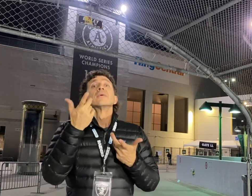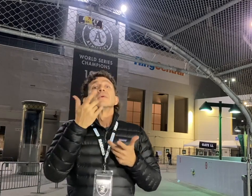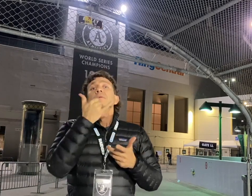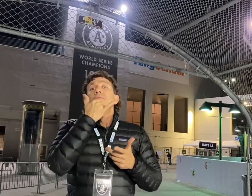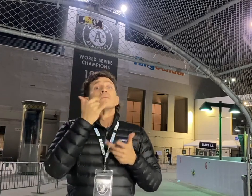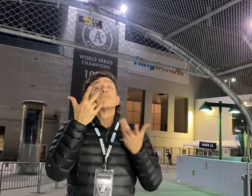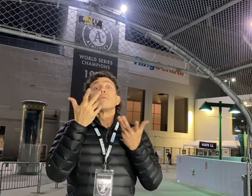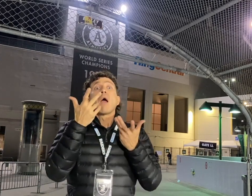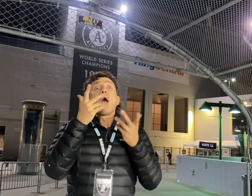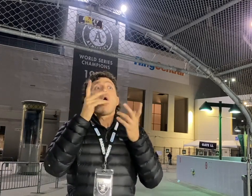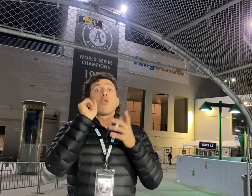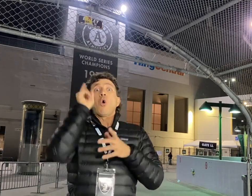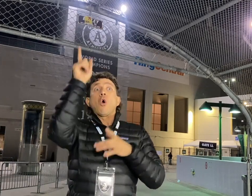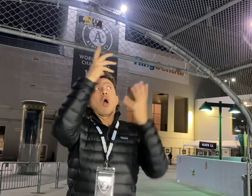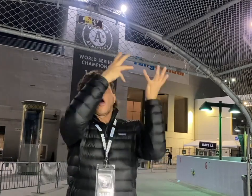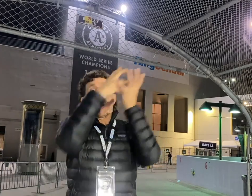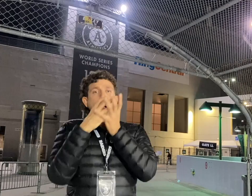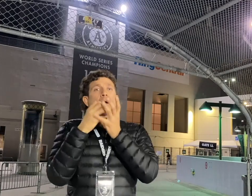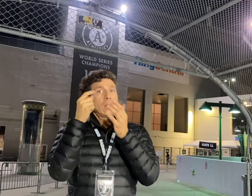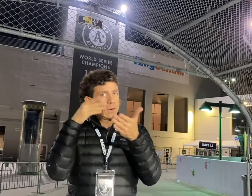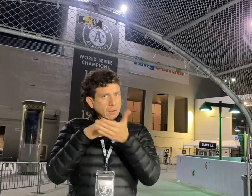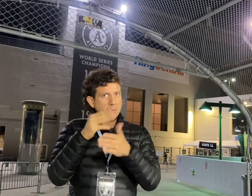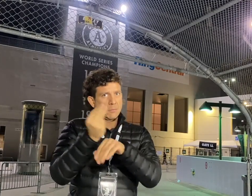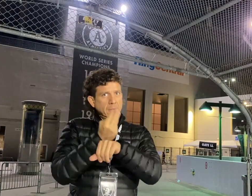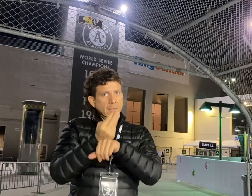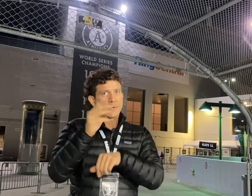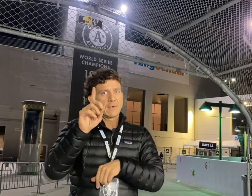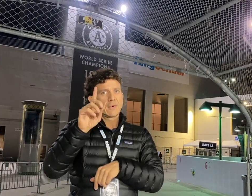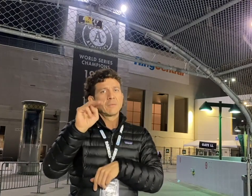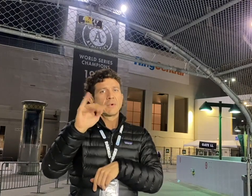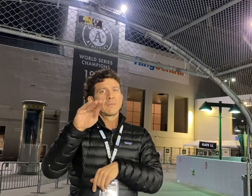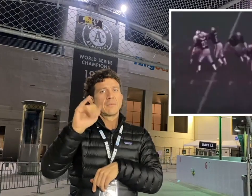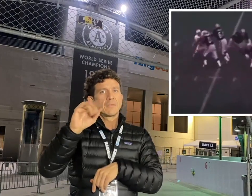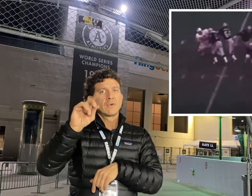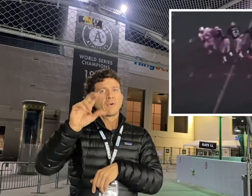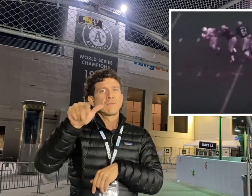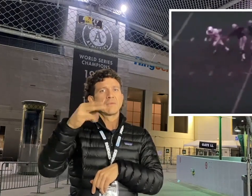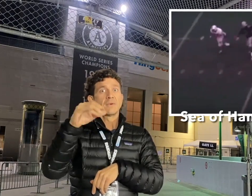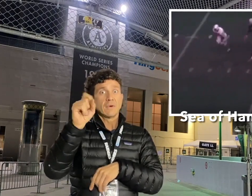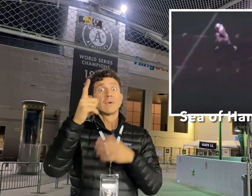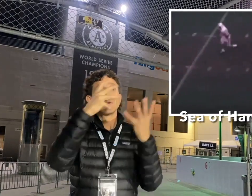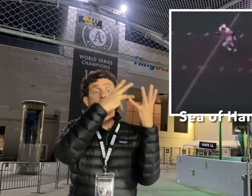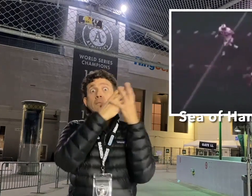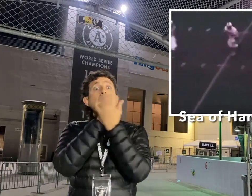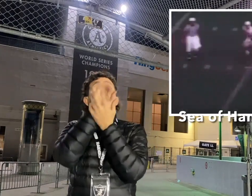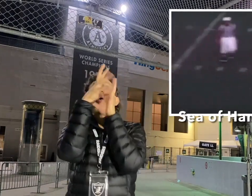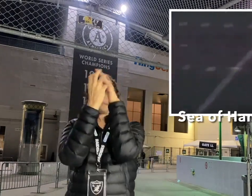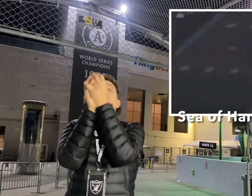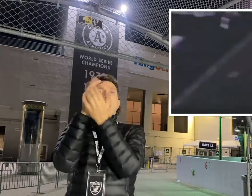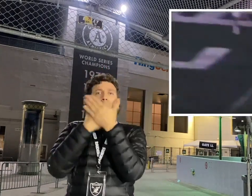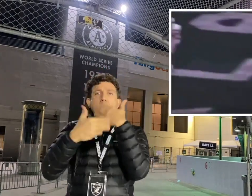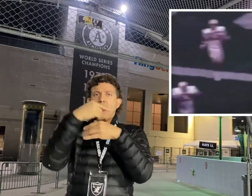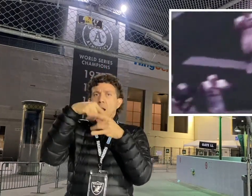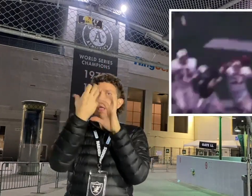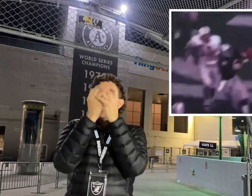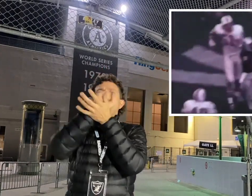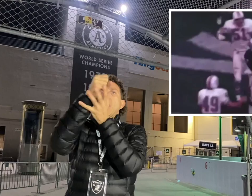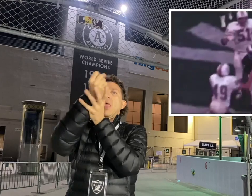A pass was thrown to Davis against the Miami Dolphins, against several defenders, and Davis ended up catching the pass for a score.